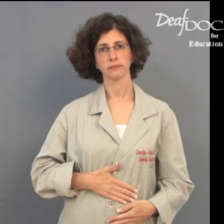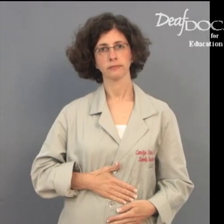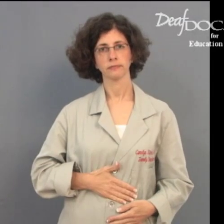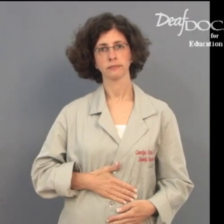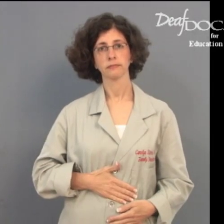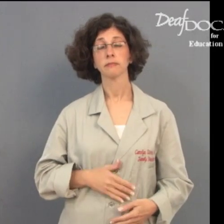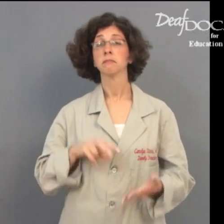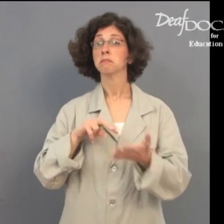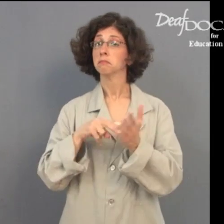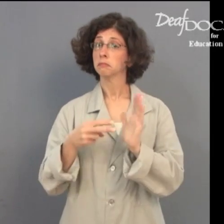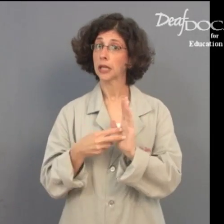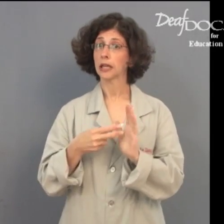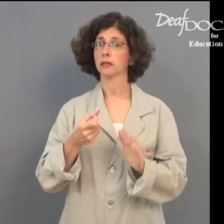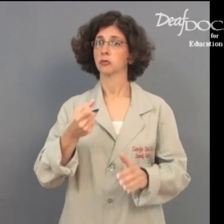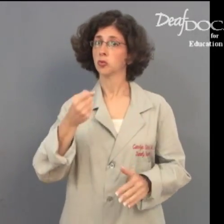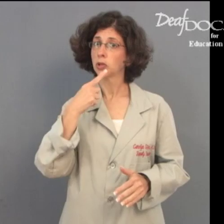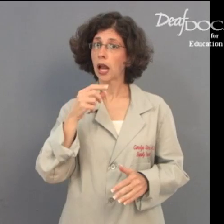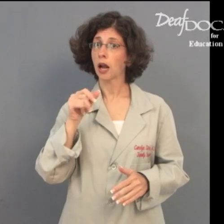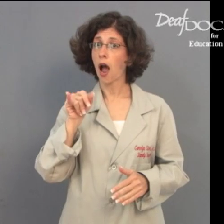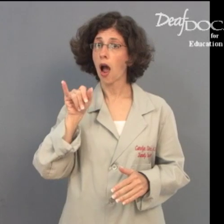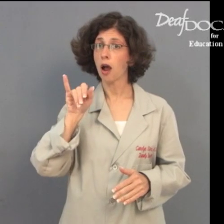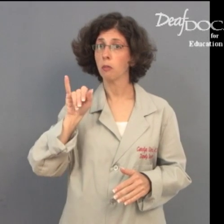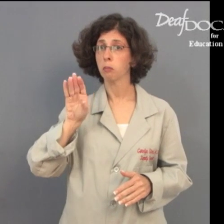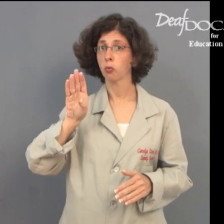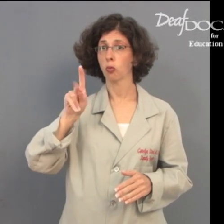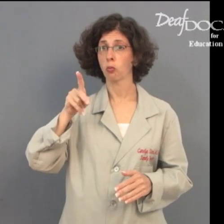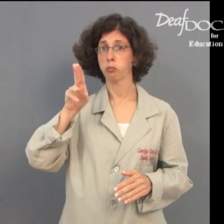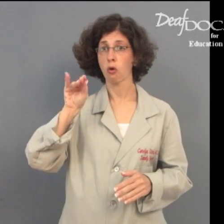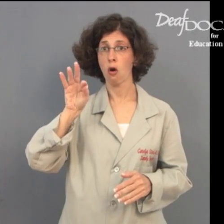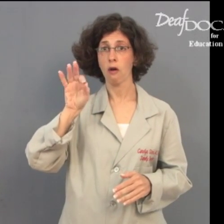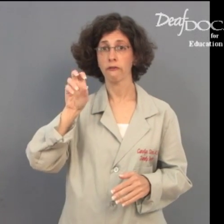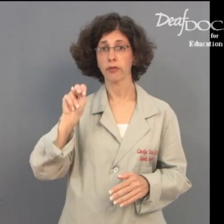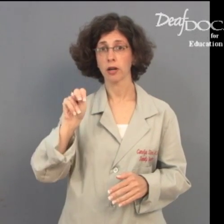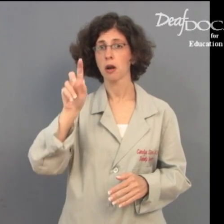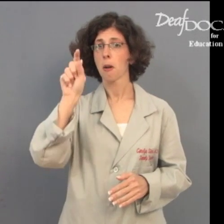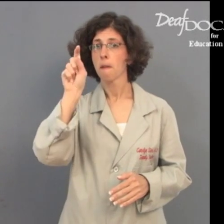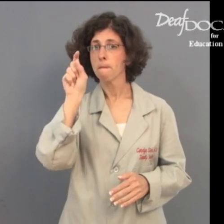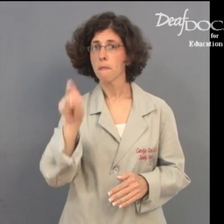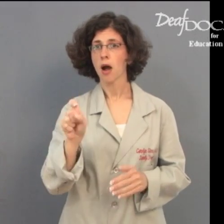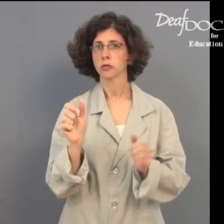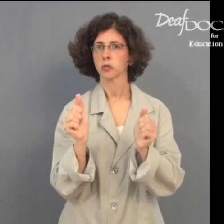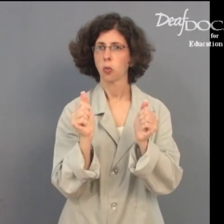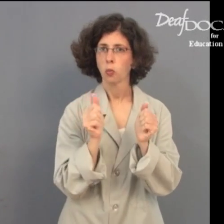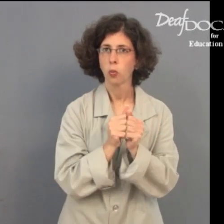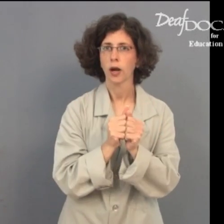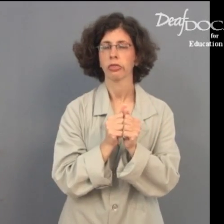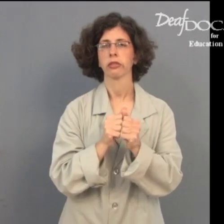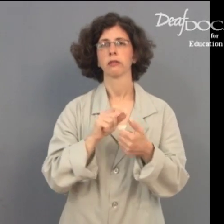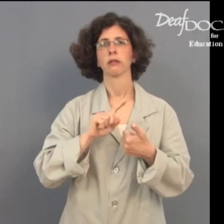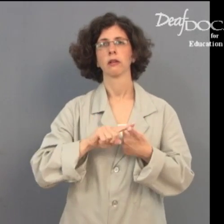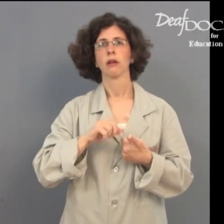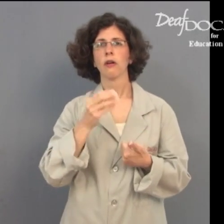This means you should be taking Ibuprofen with food,